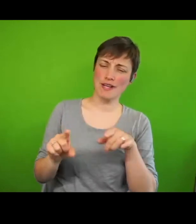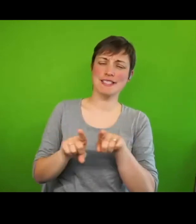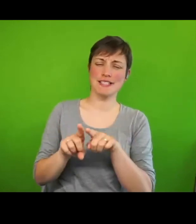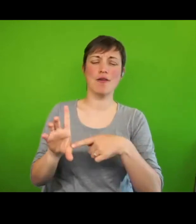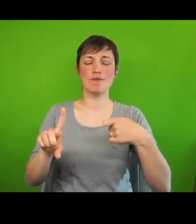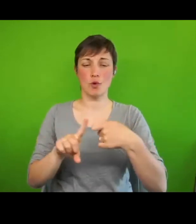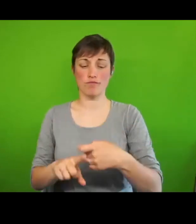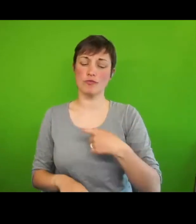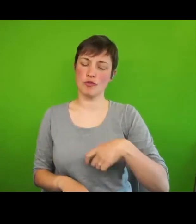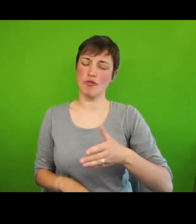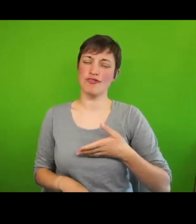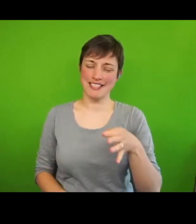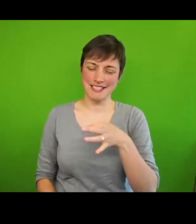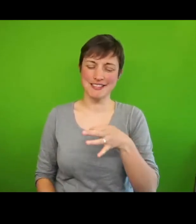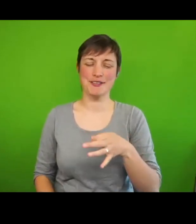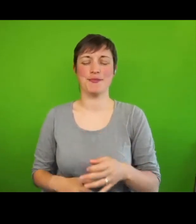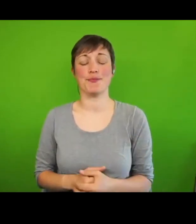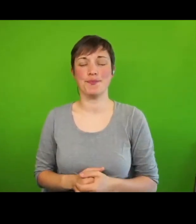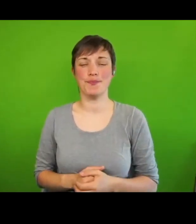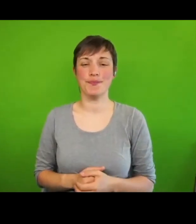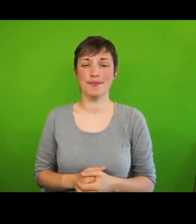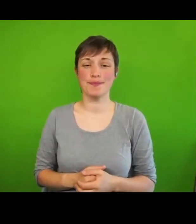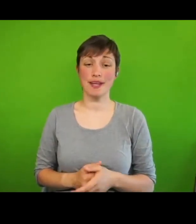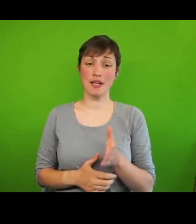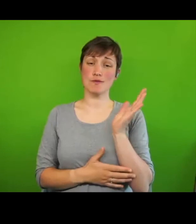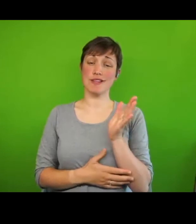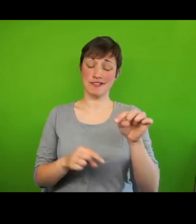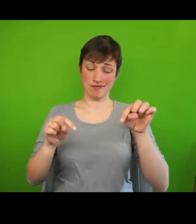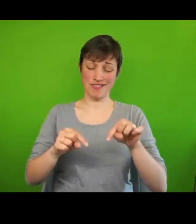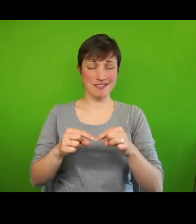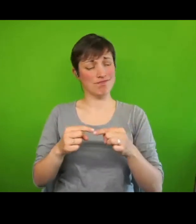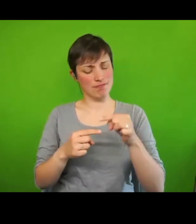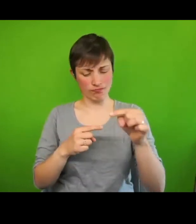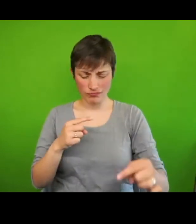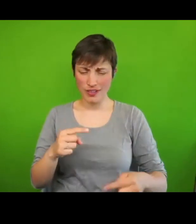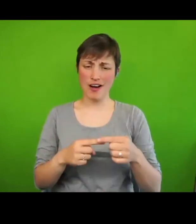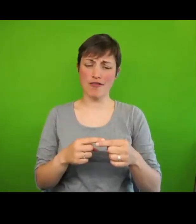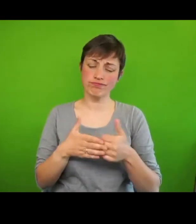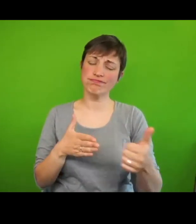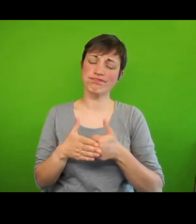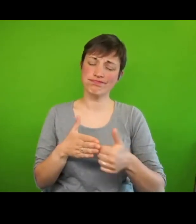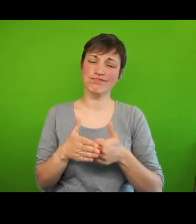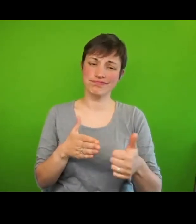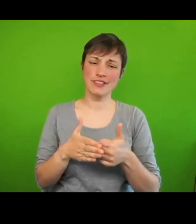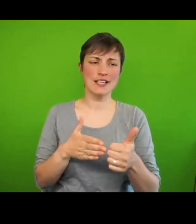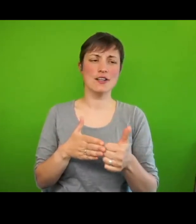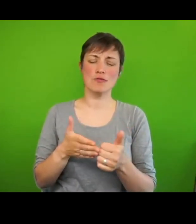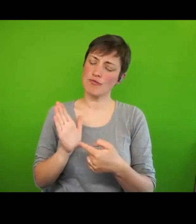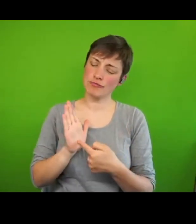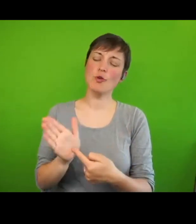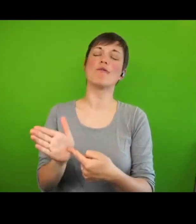We hold this lecture every year to mark the anniversary of signing the declaration.